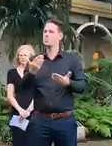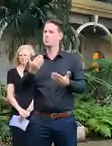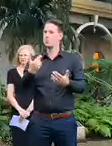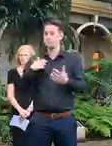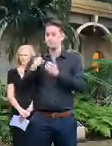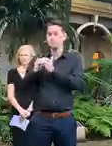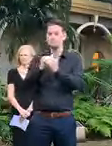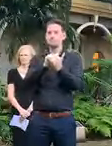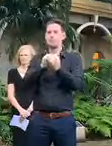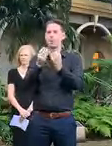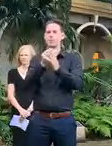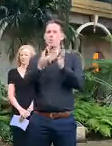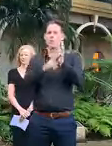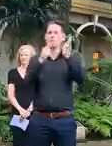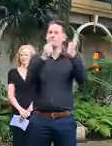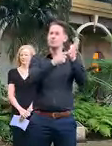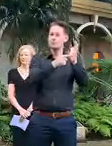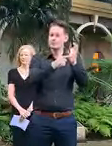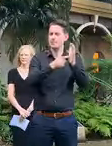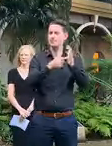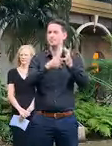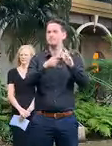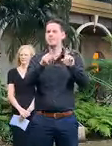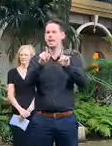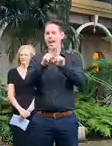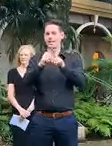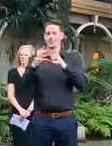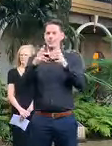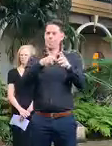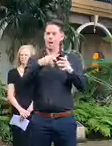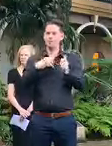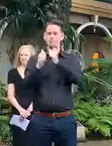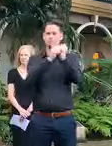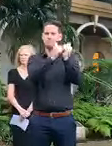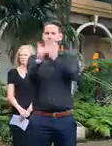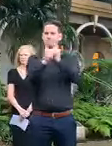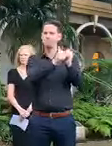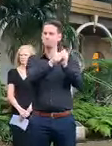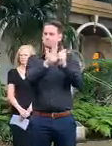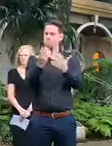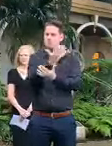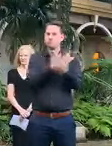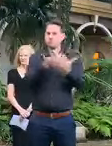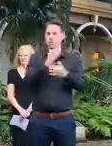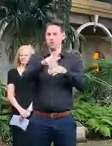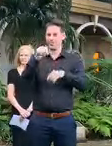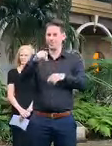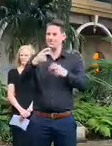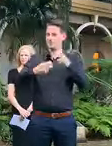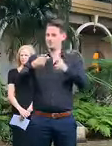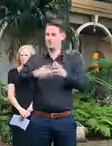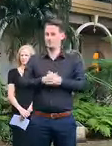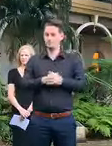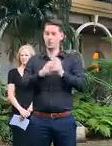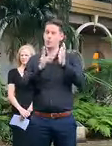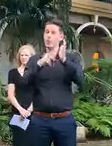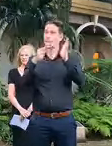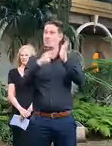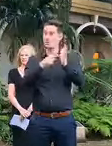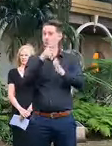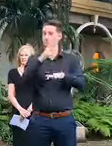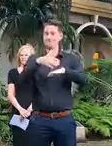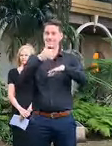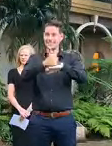cooperatively with the Northern Territory and also with Western Australia. The Northern Territory has put in measures across